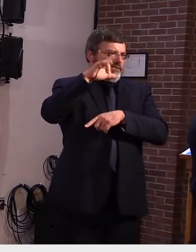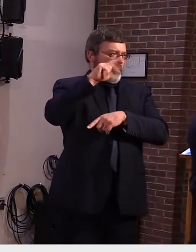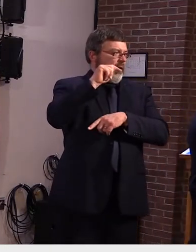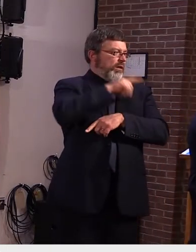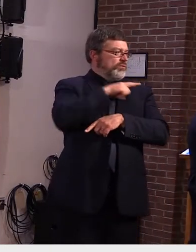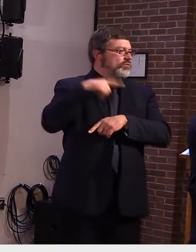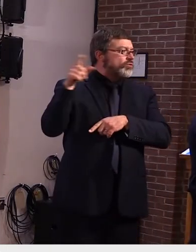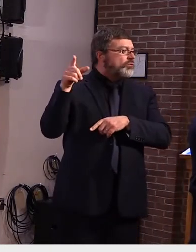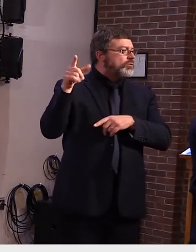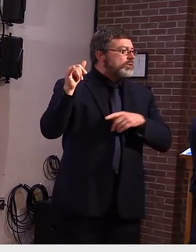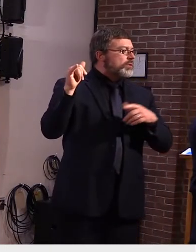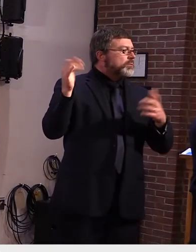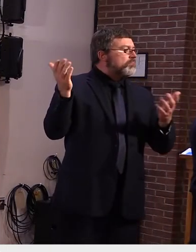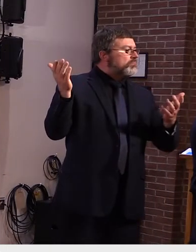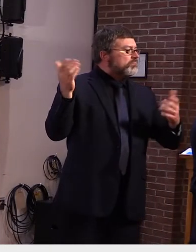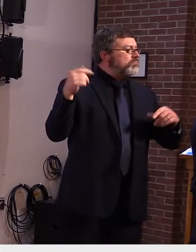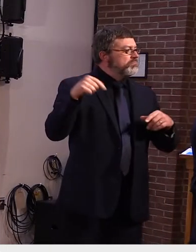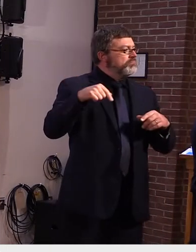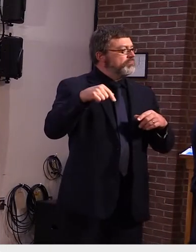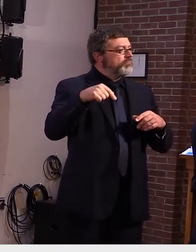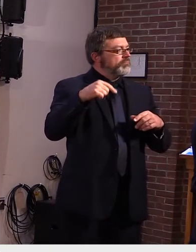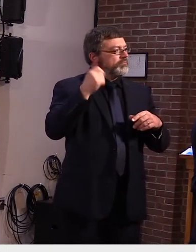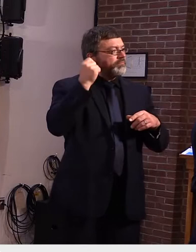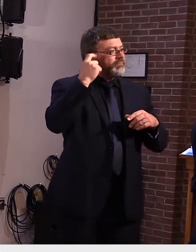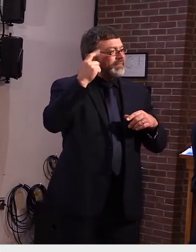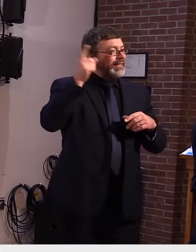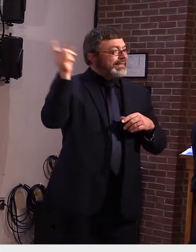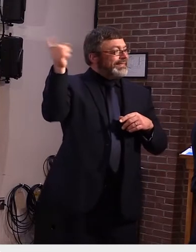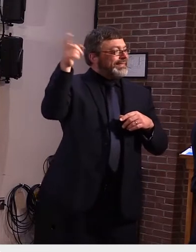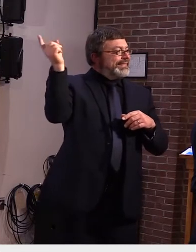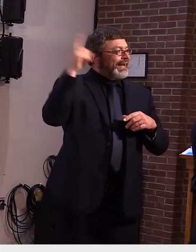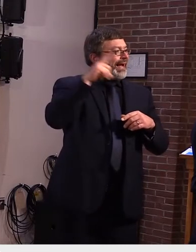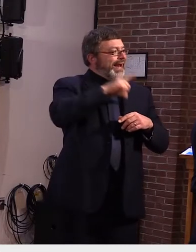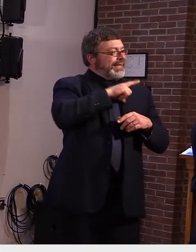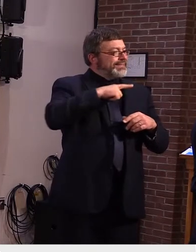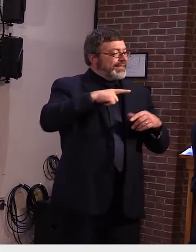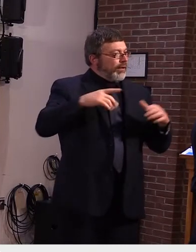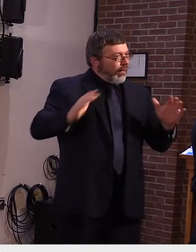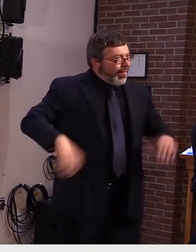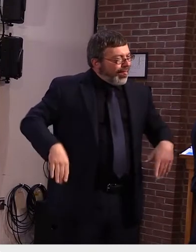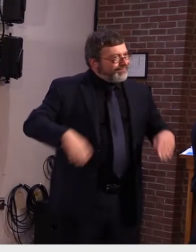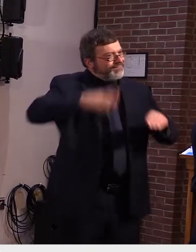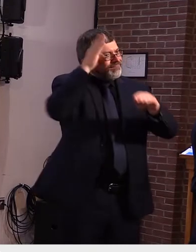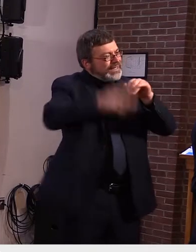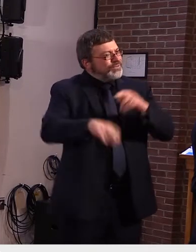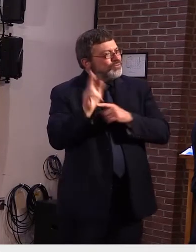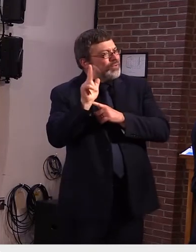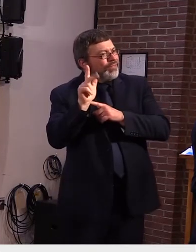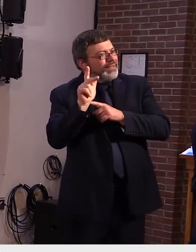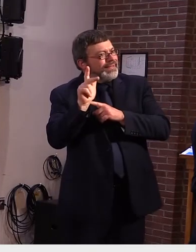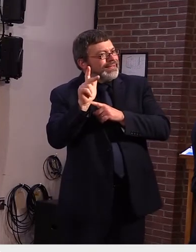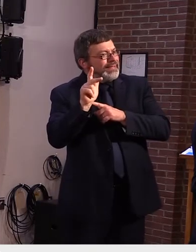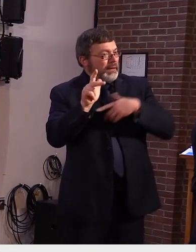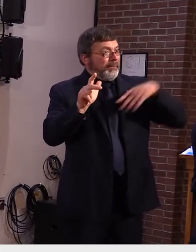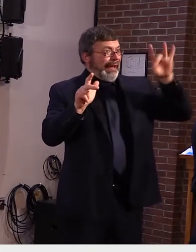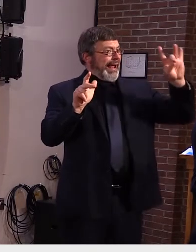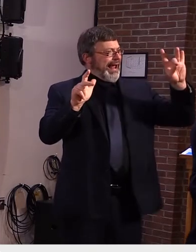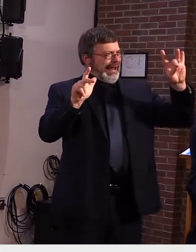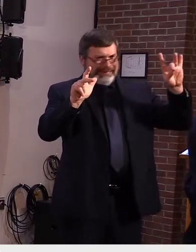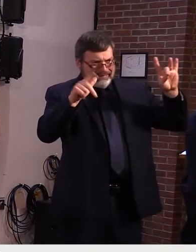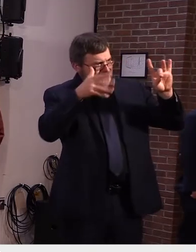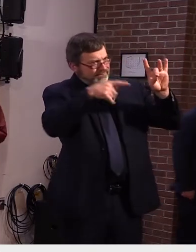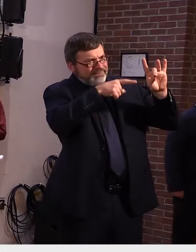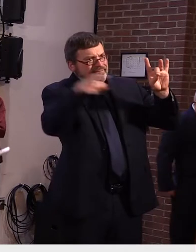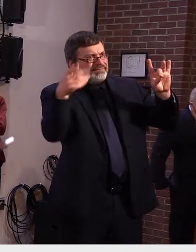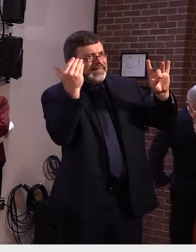okay um uh what might be sort of an associated of this is the second question uh governor two days ago you announced you had signed a letter with four other